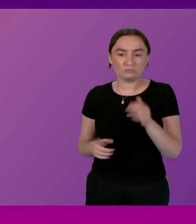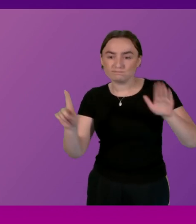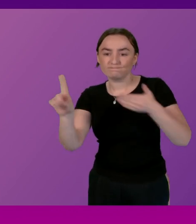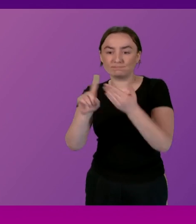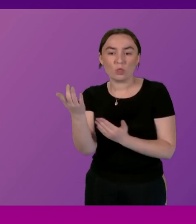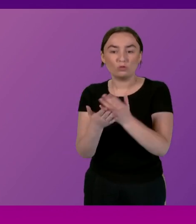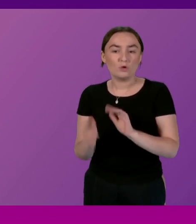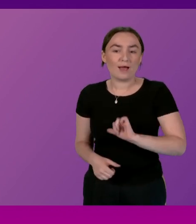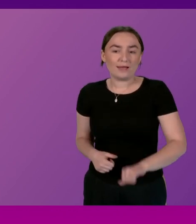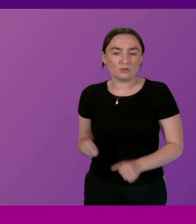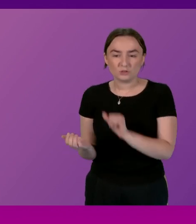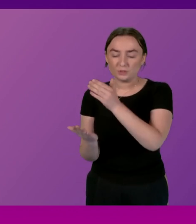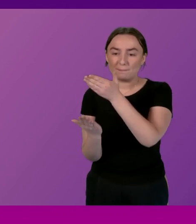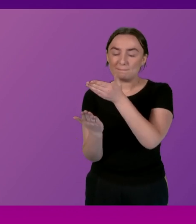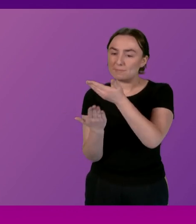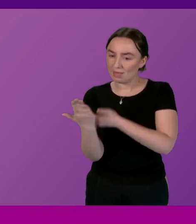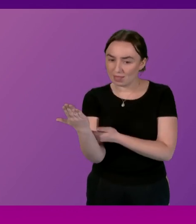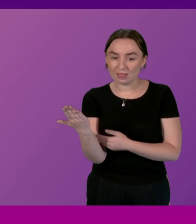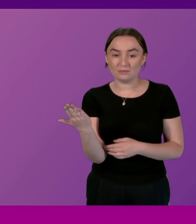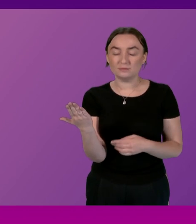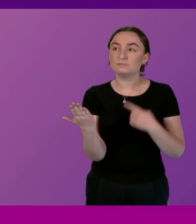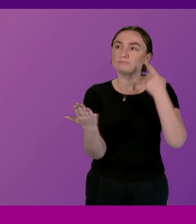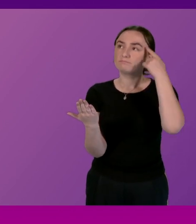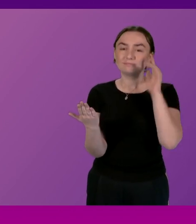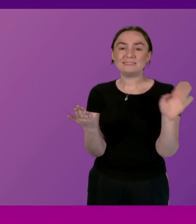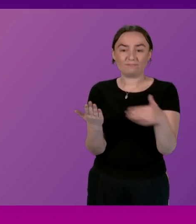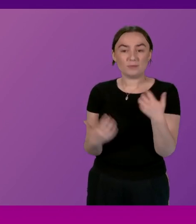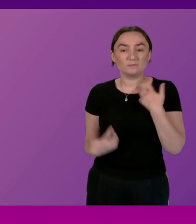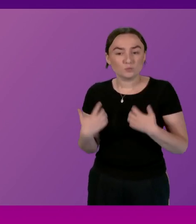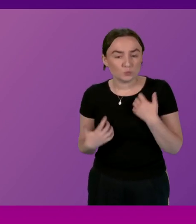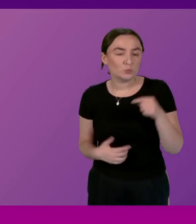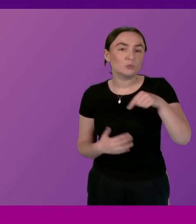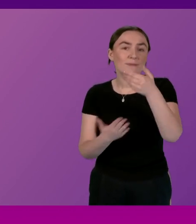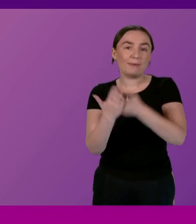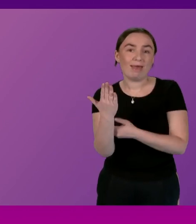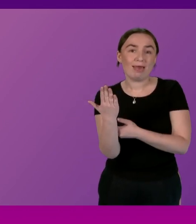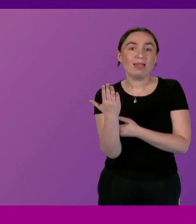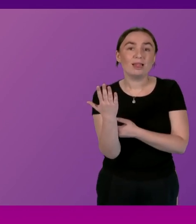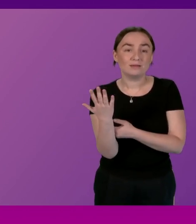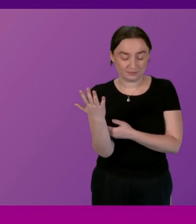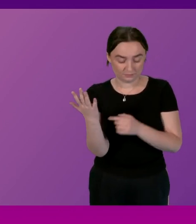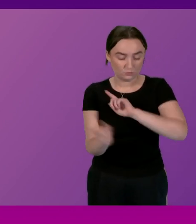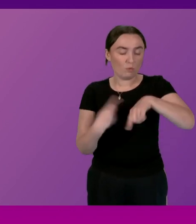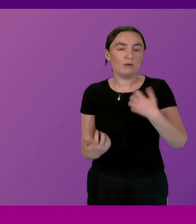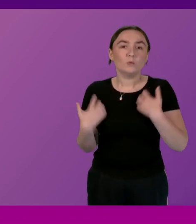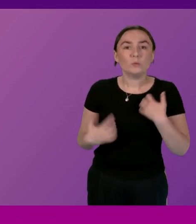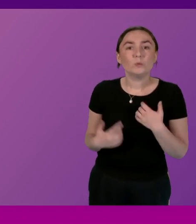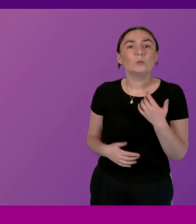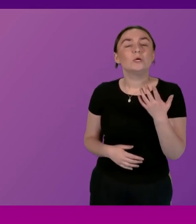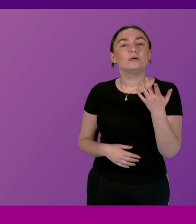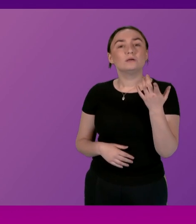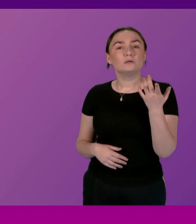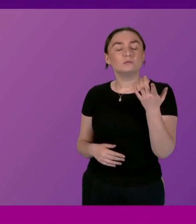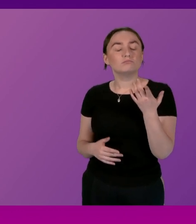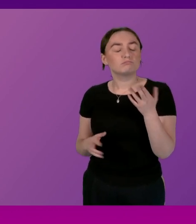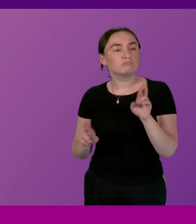I think it is much anticipated and what we're very keen to do with that bill is ensure that we